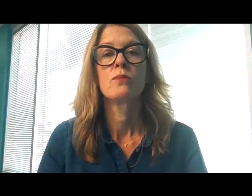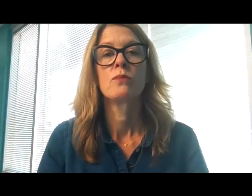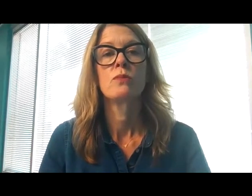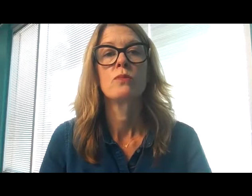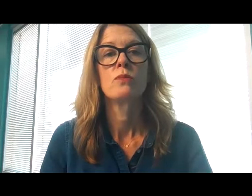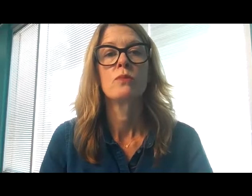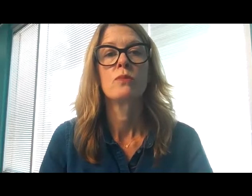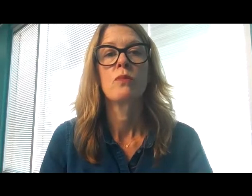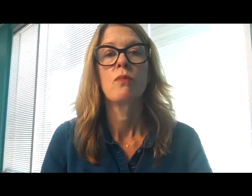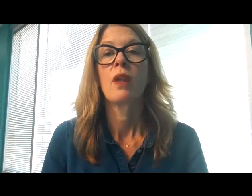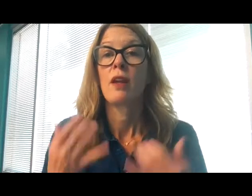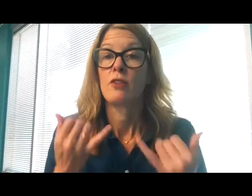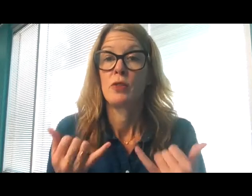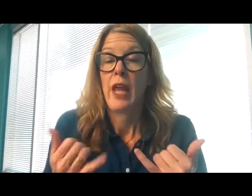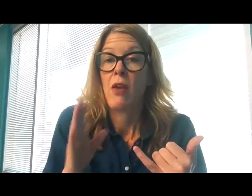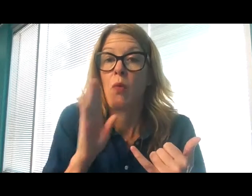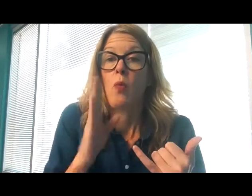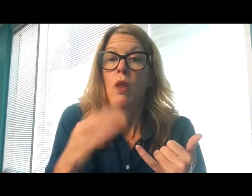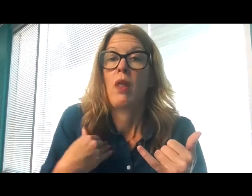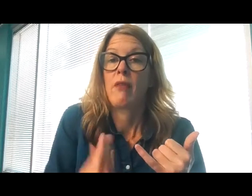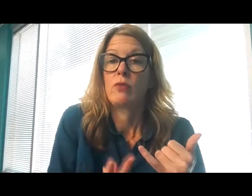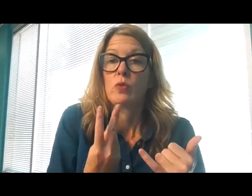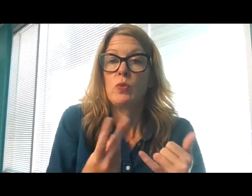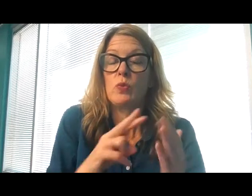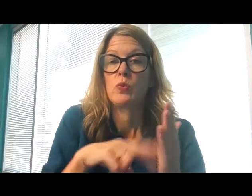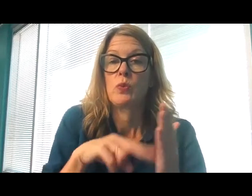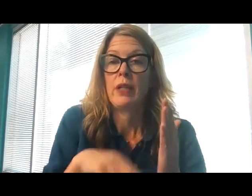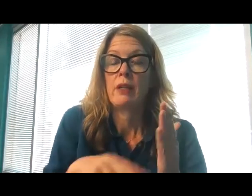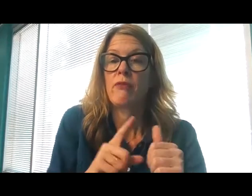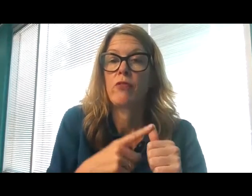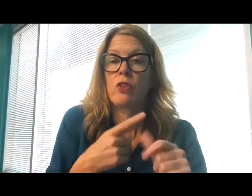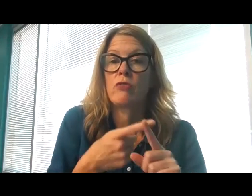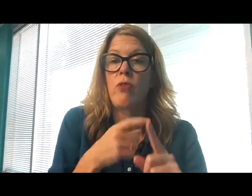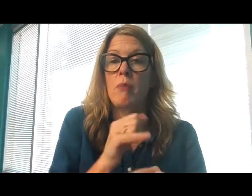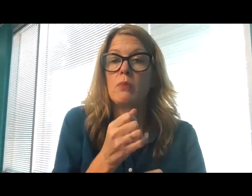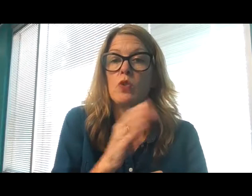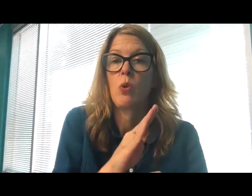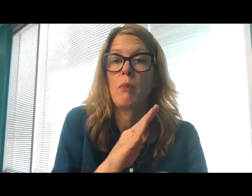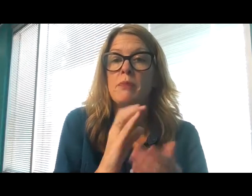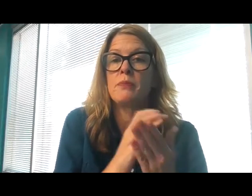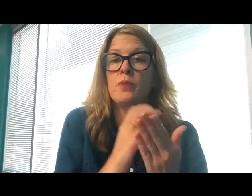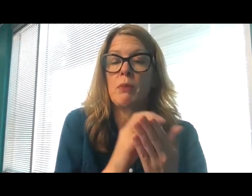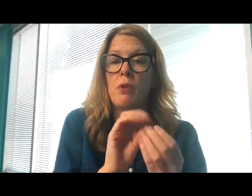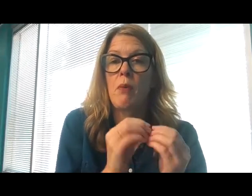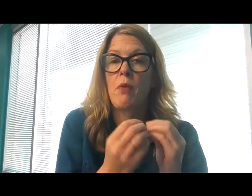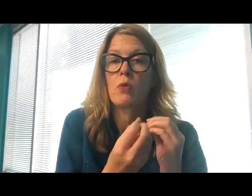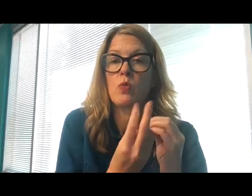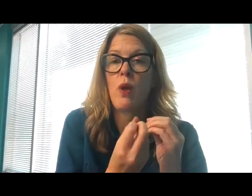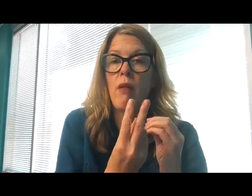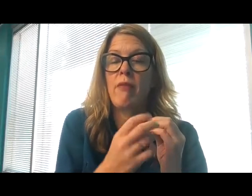We'll have two readings tonight. We'll start with a reading from Job, chapter 12 and chapter 14.